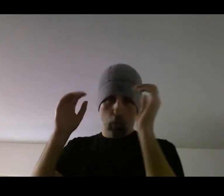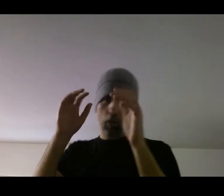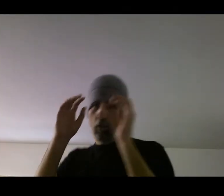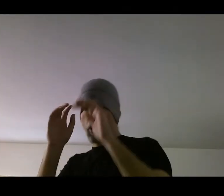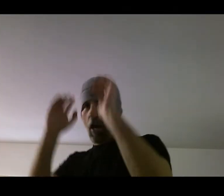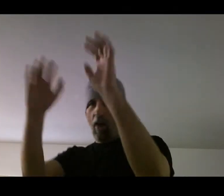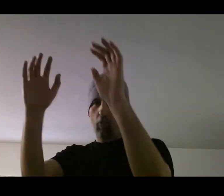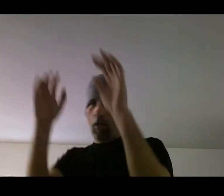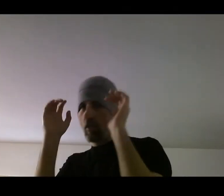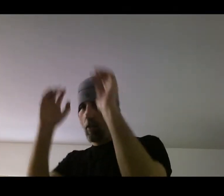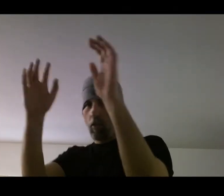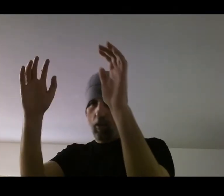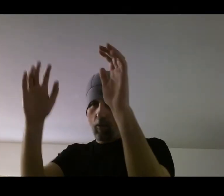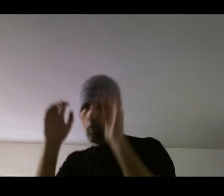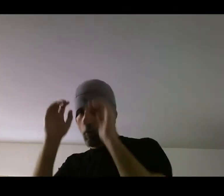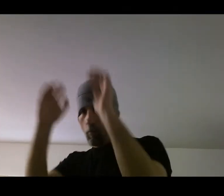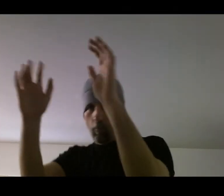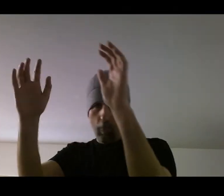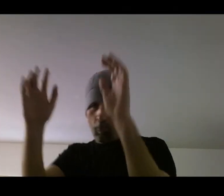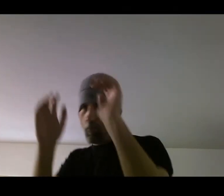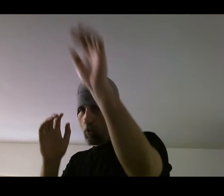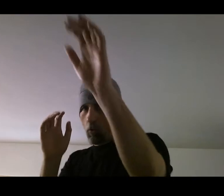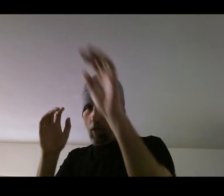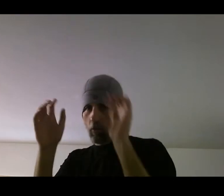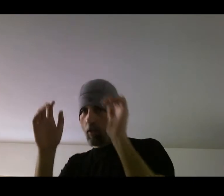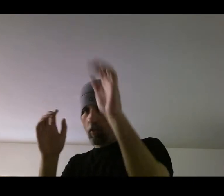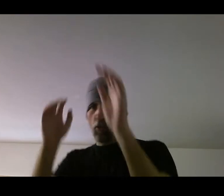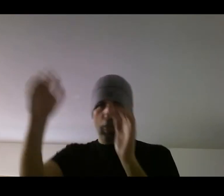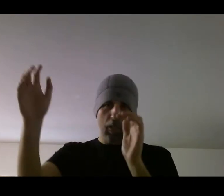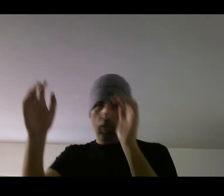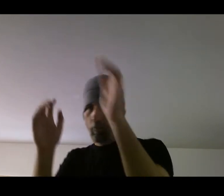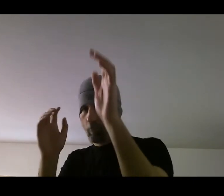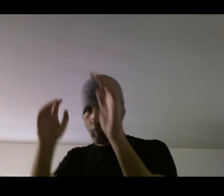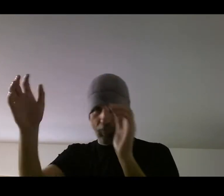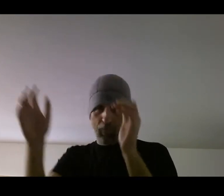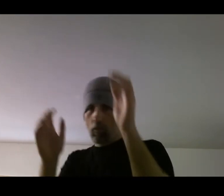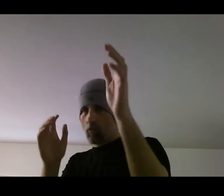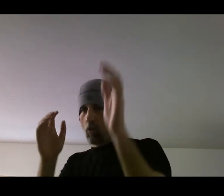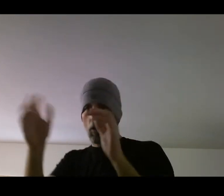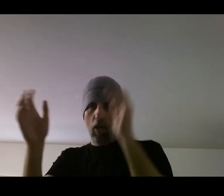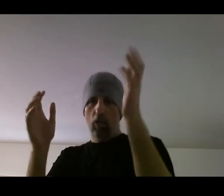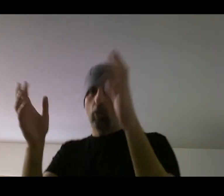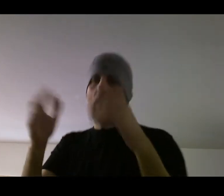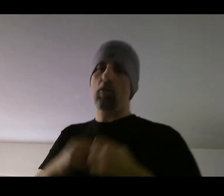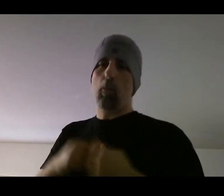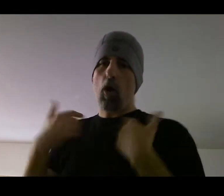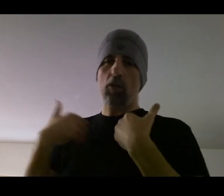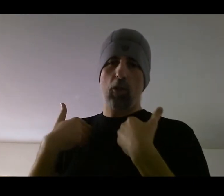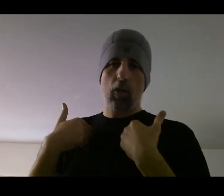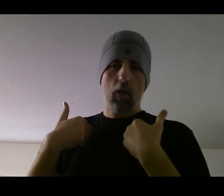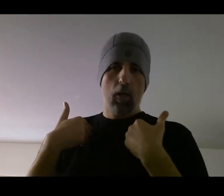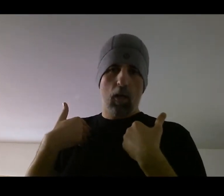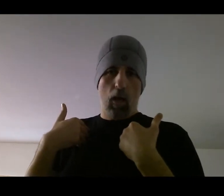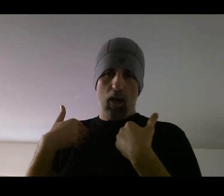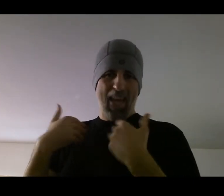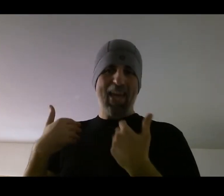pull in the trigger halfway, well, you're going out and you're meeting. So you have the boxer AI